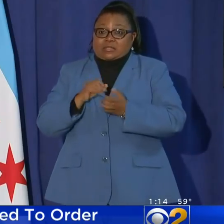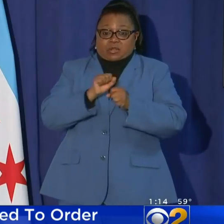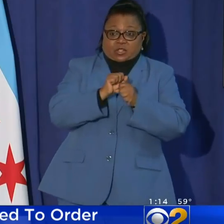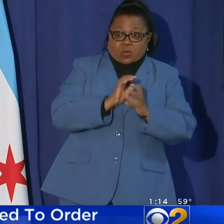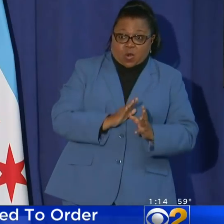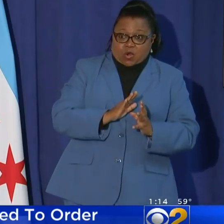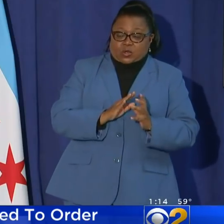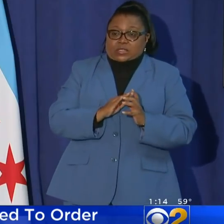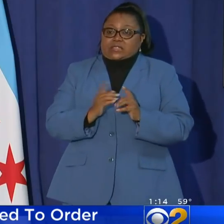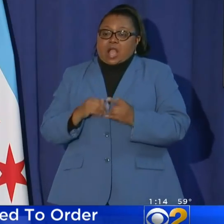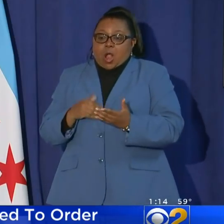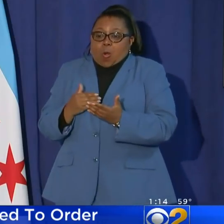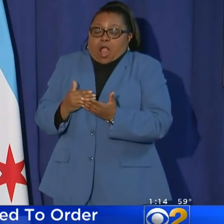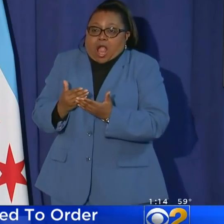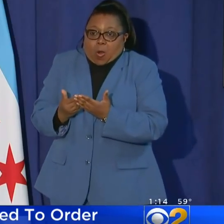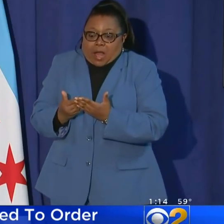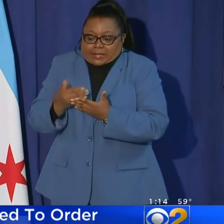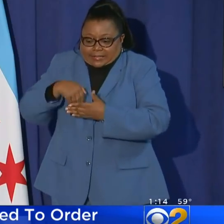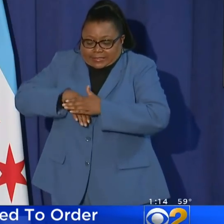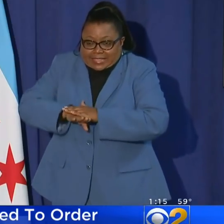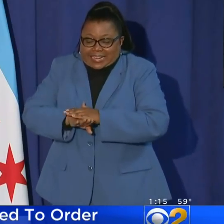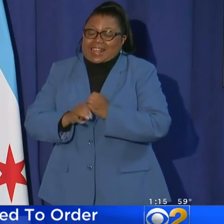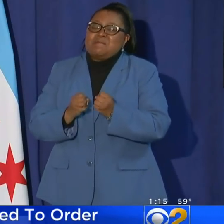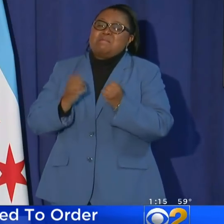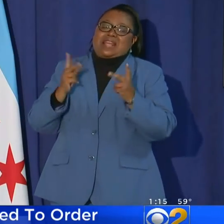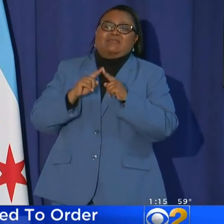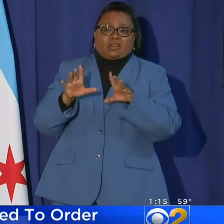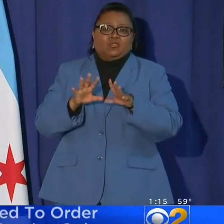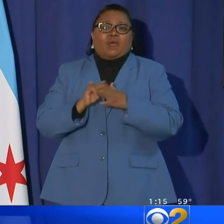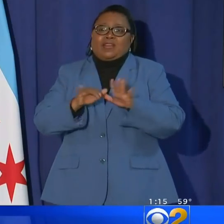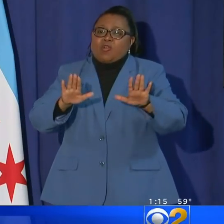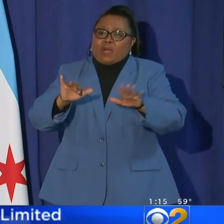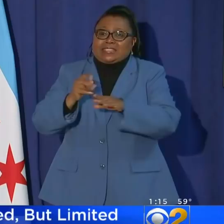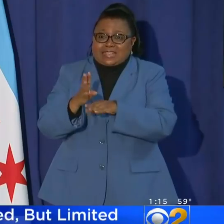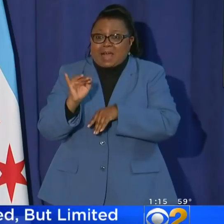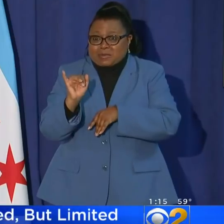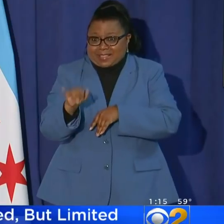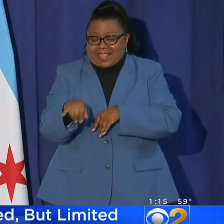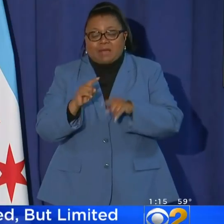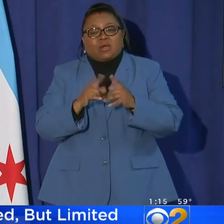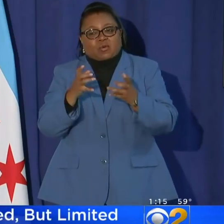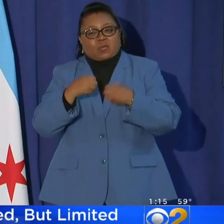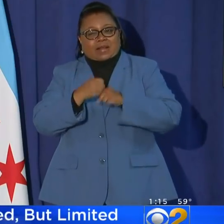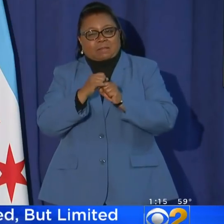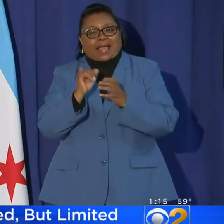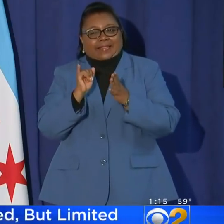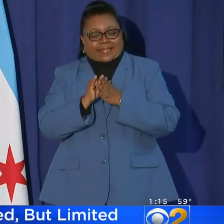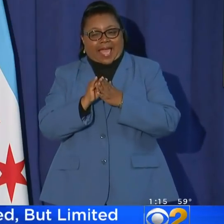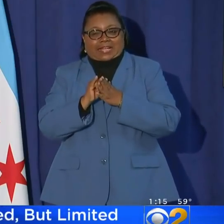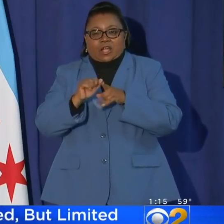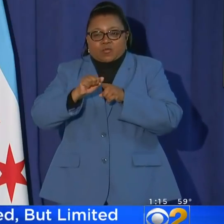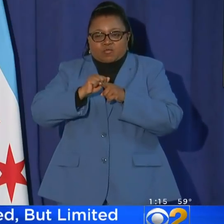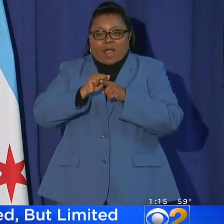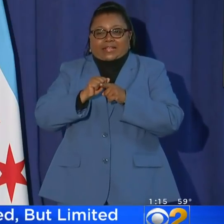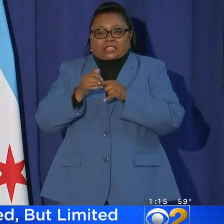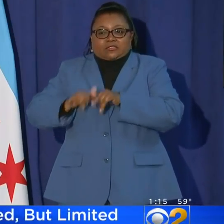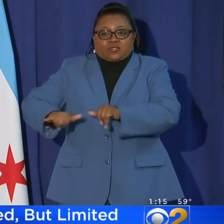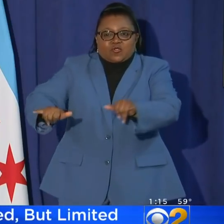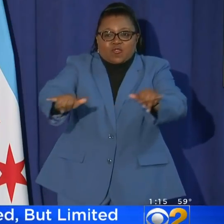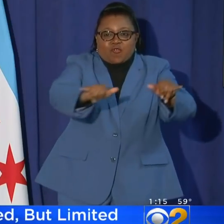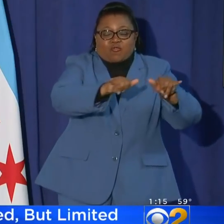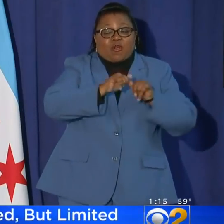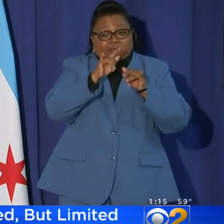employees upon entry. Now, a lot of folks are doing a great job with that, but we want to make that practice uniform.